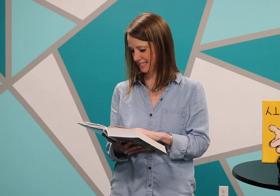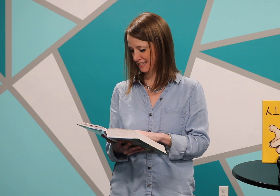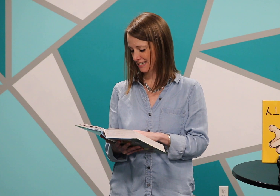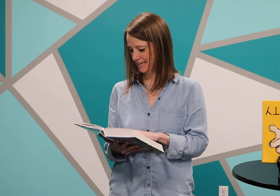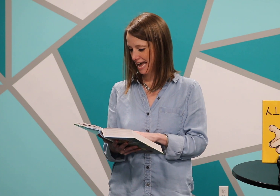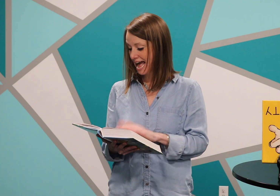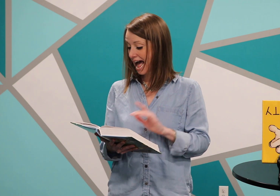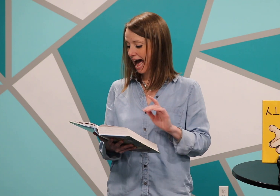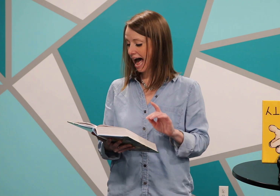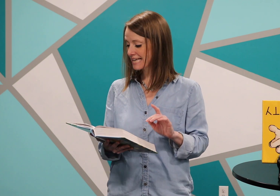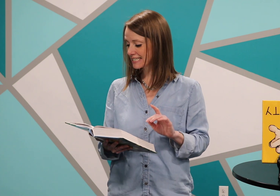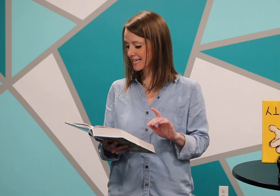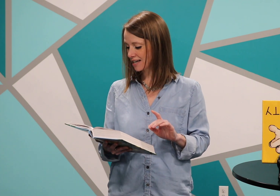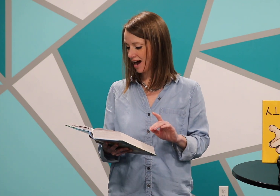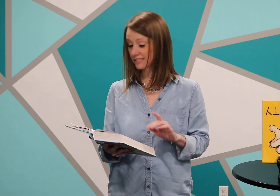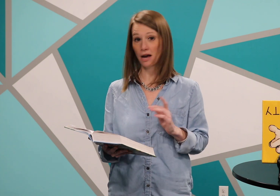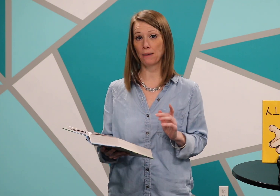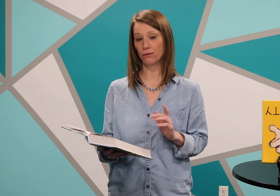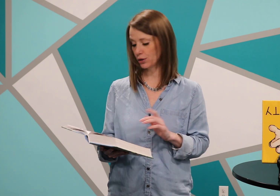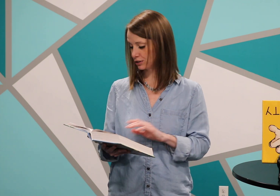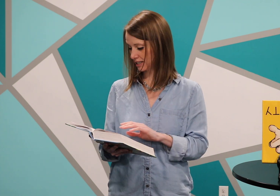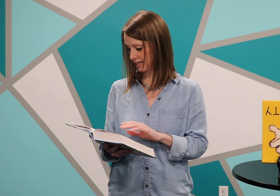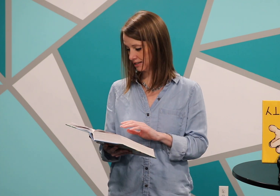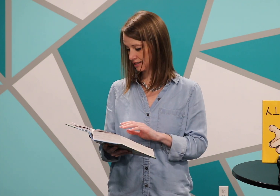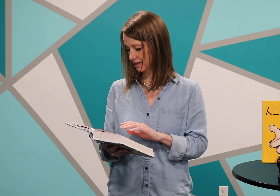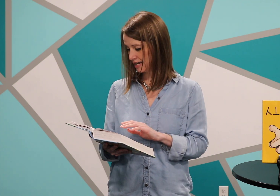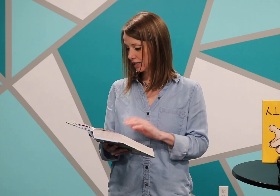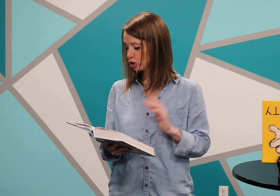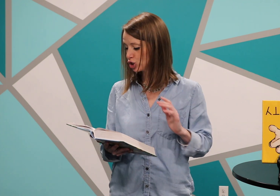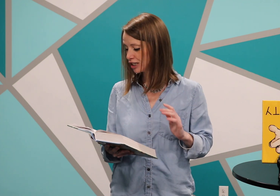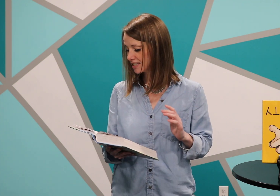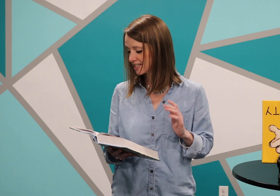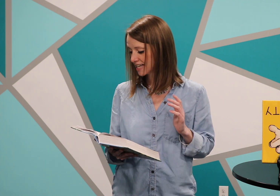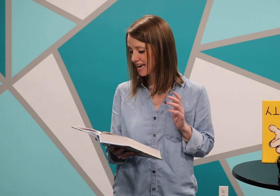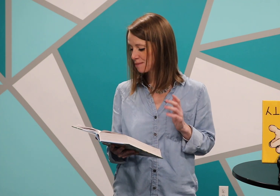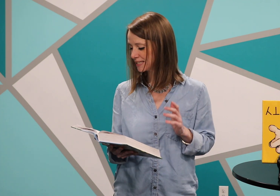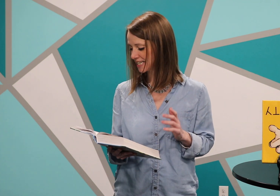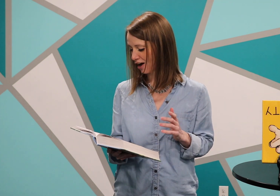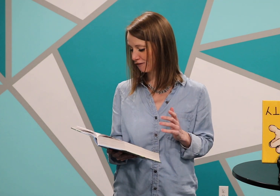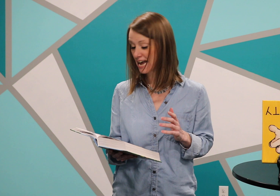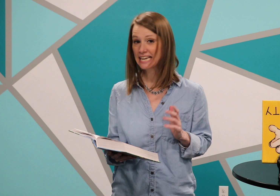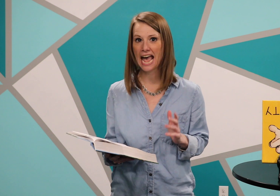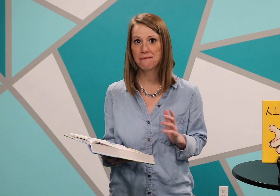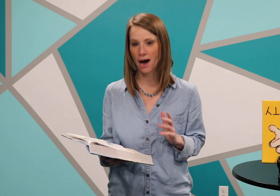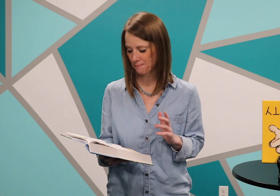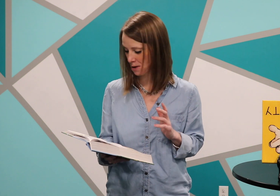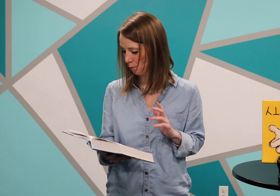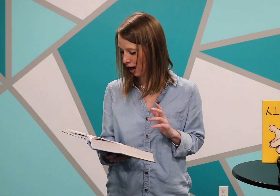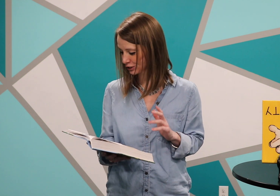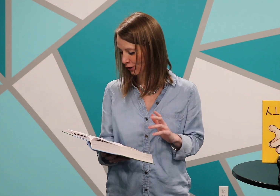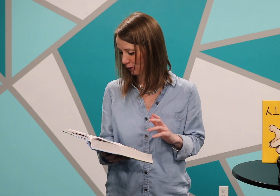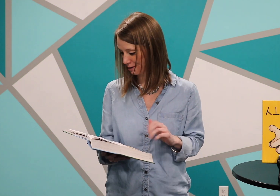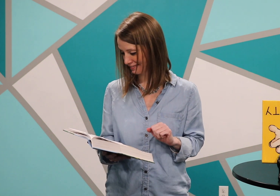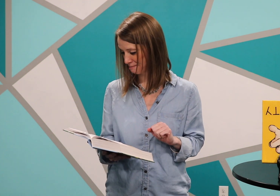As they talked about those things, Jesus himself came up and walked along with them,